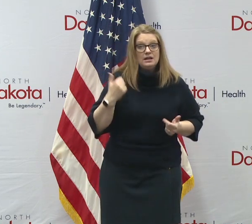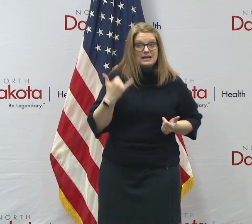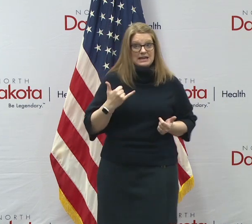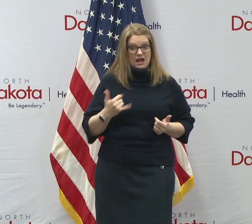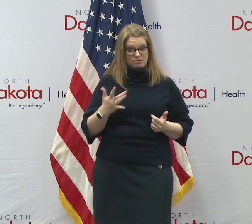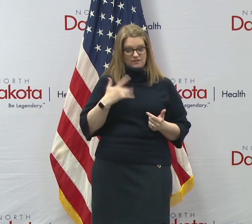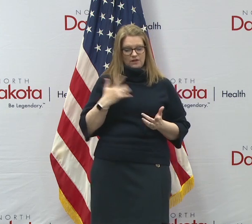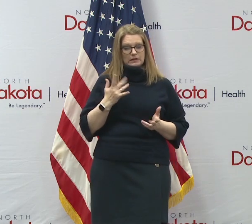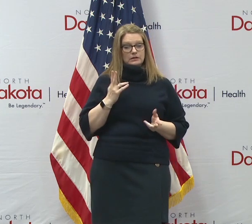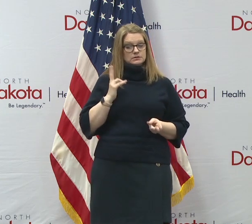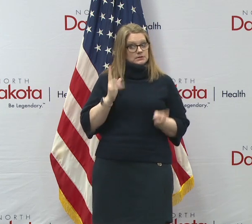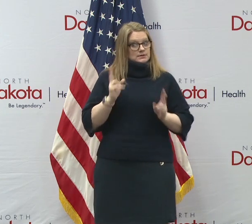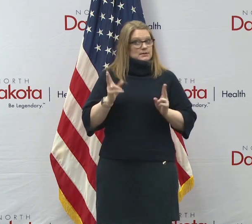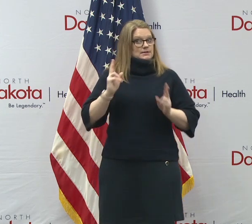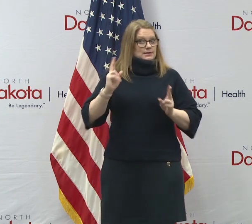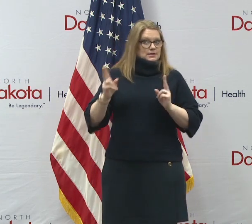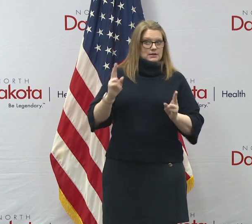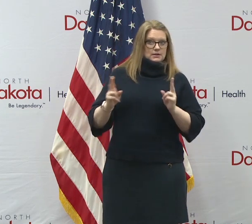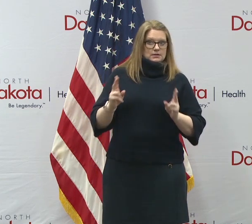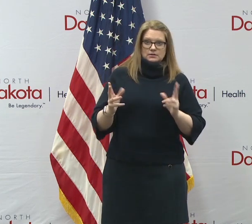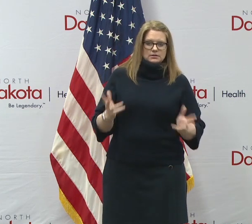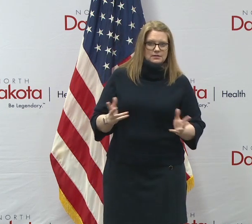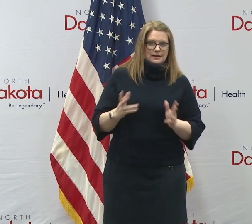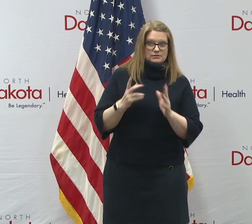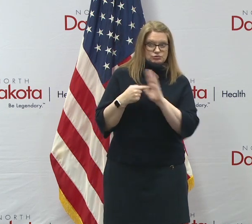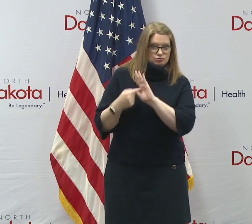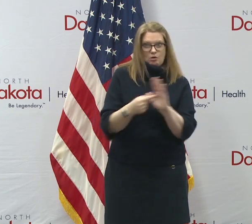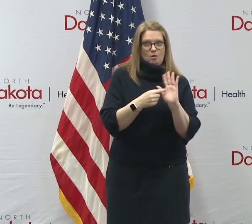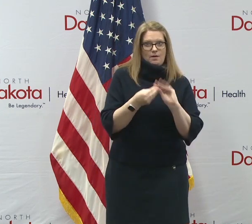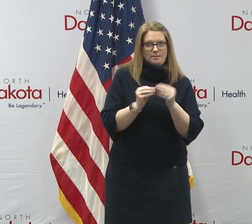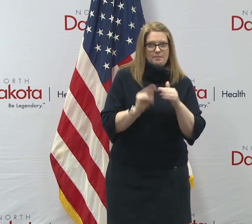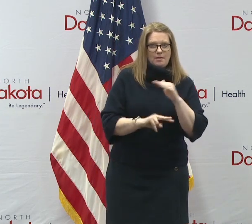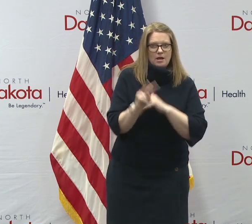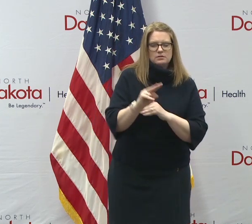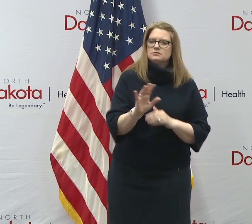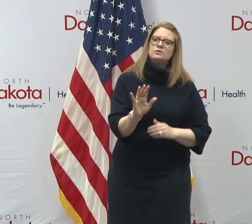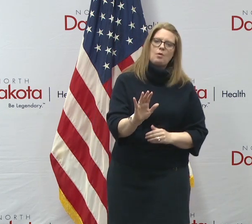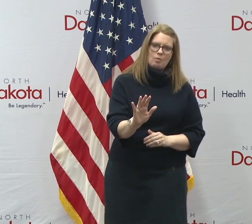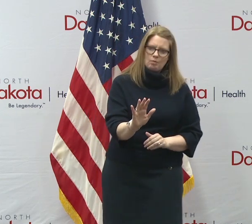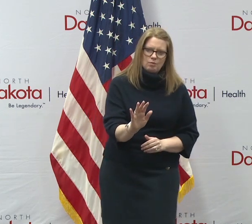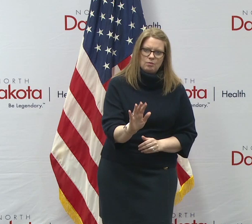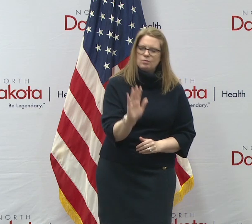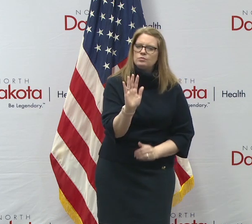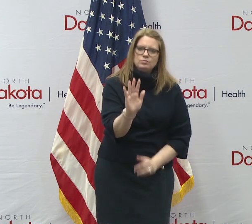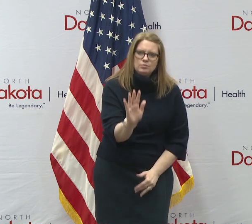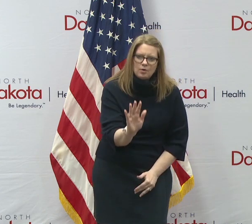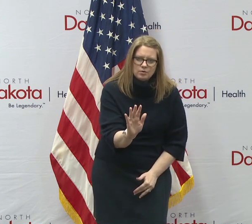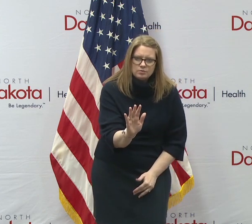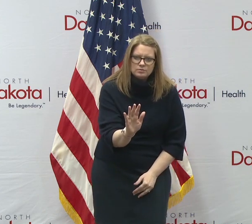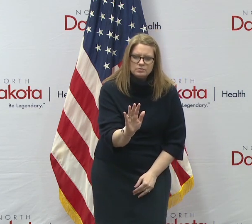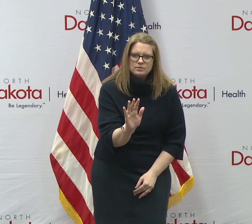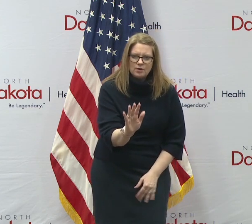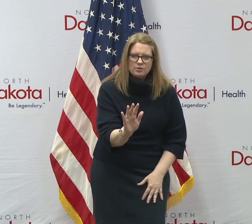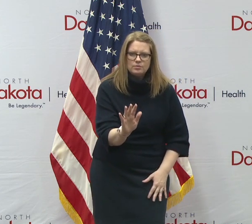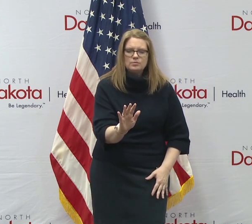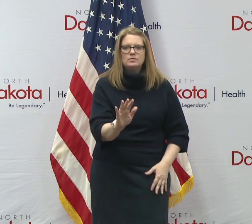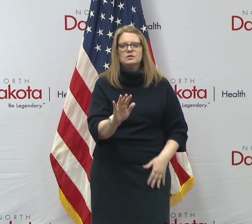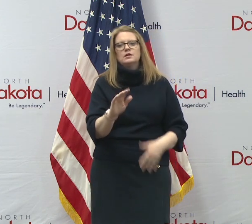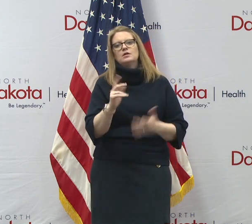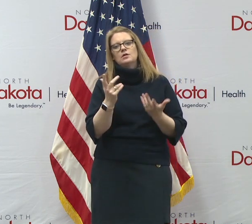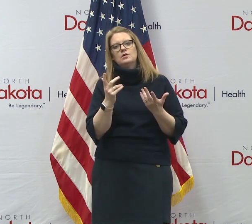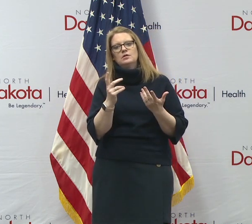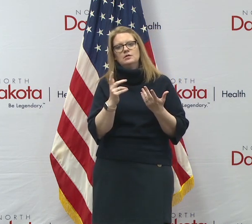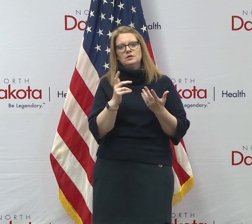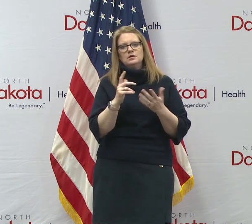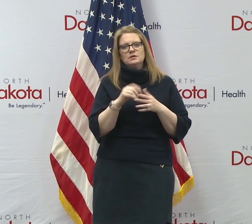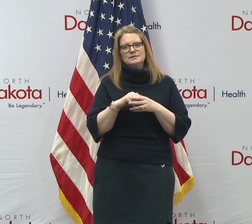to drive, uh, and get out with a model. Um, other States, you know, used models to drive their stay at home orders